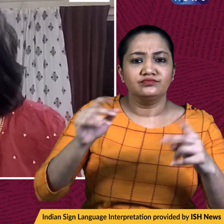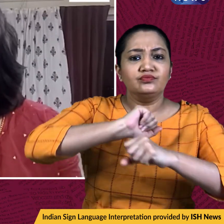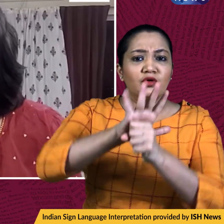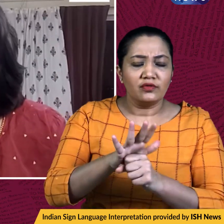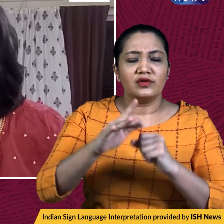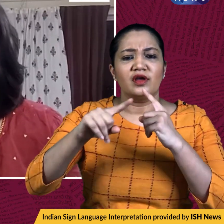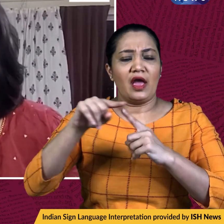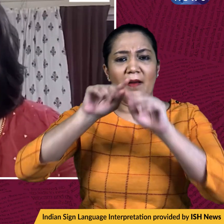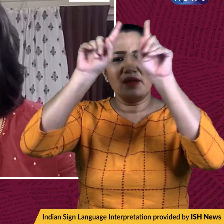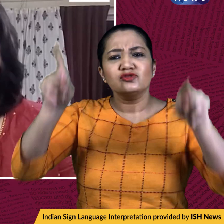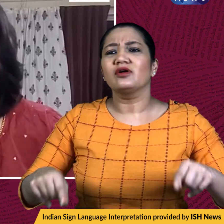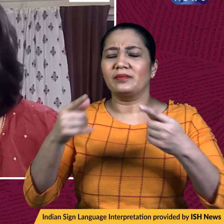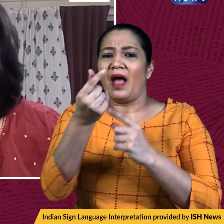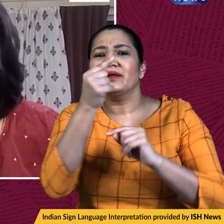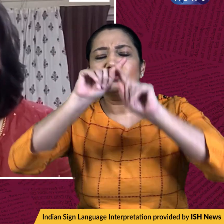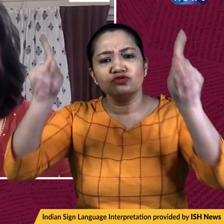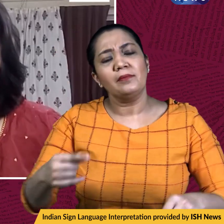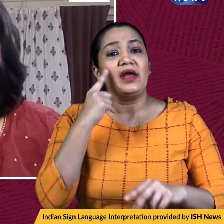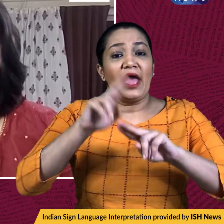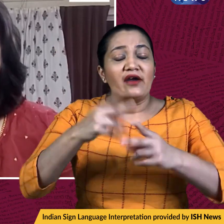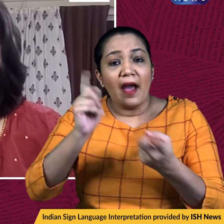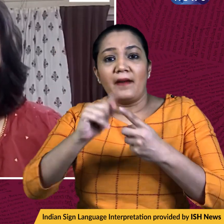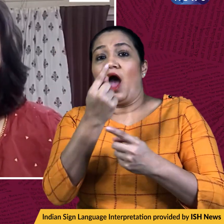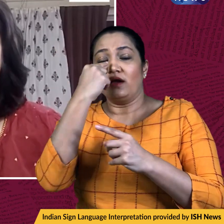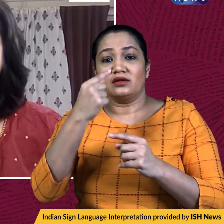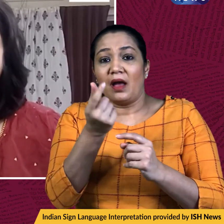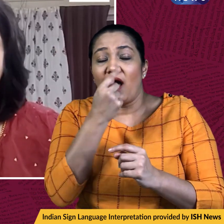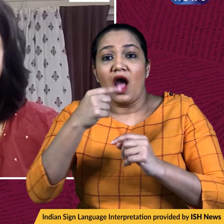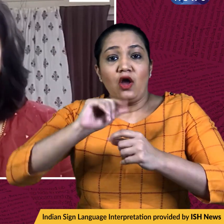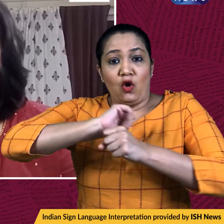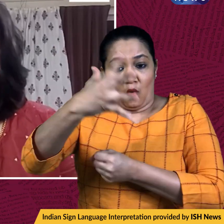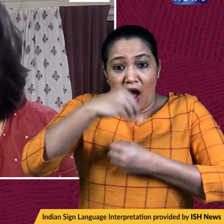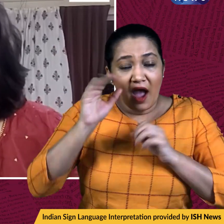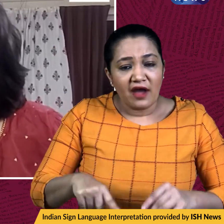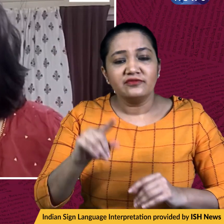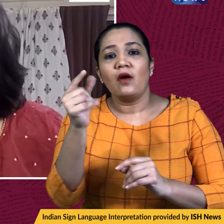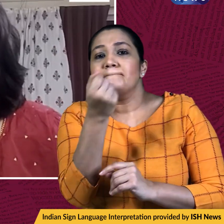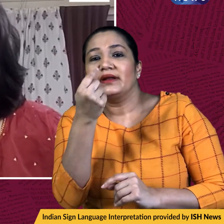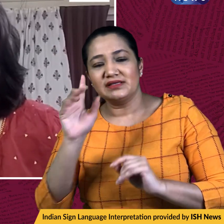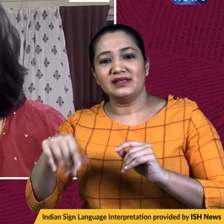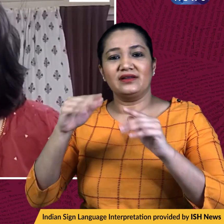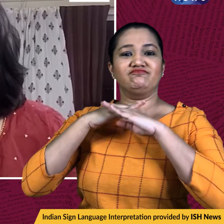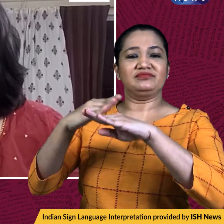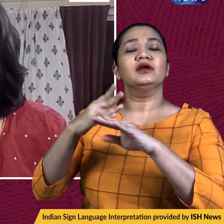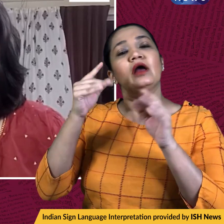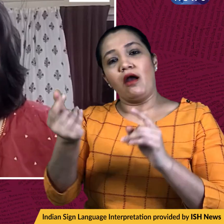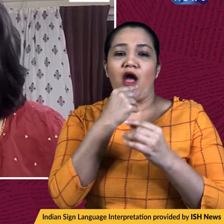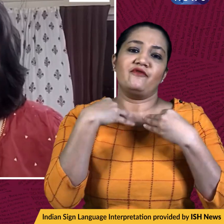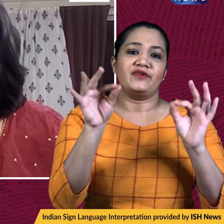COVID at a pharmacy. And if tested positive, they can immediately receive free antiviral pills. Now, Joe Biden